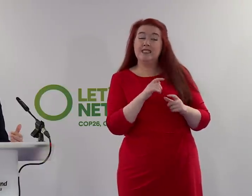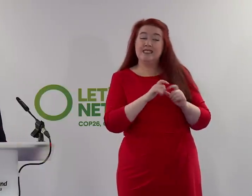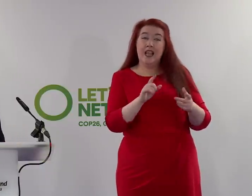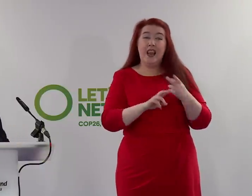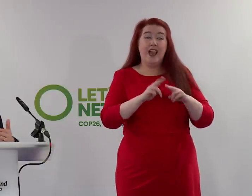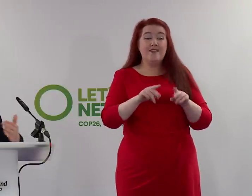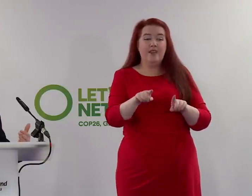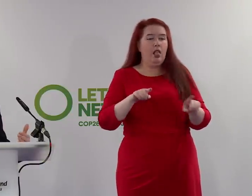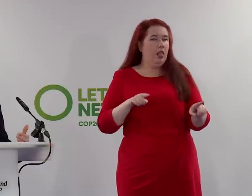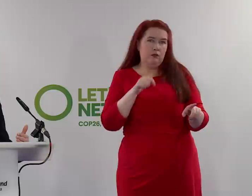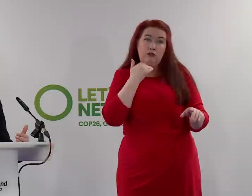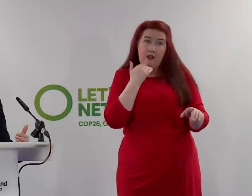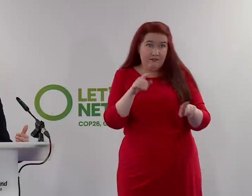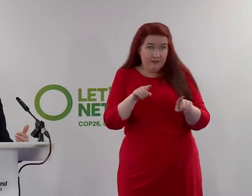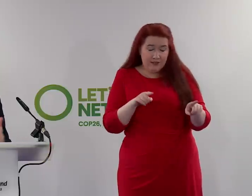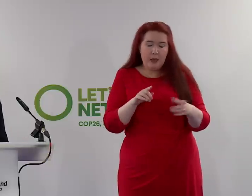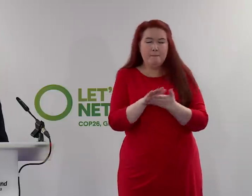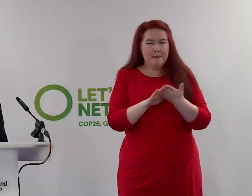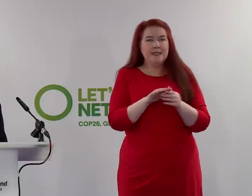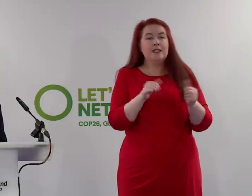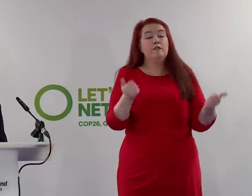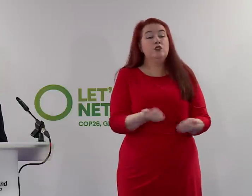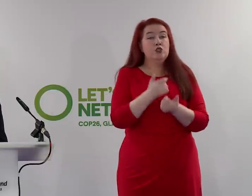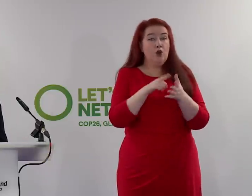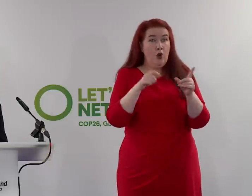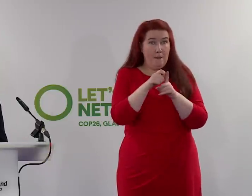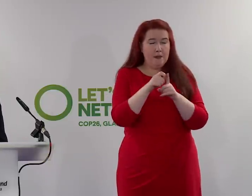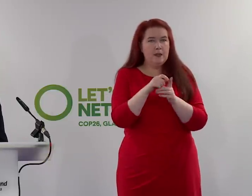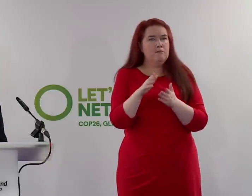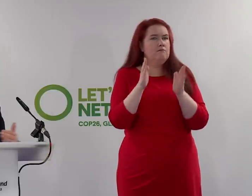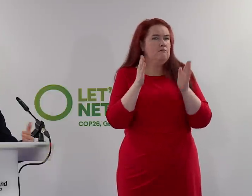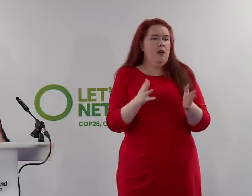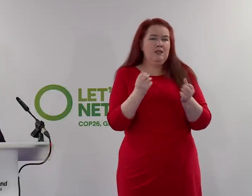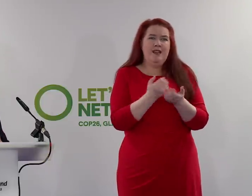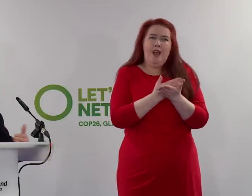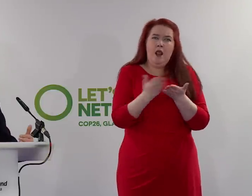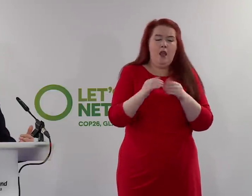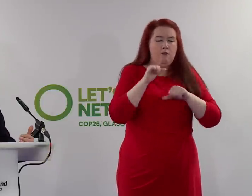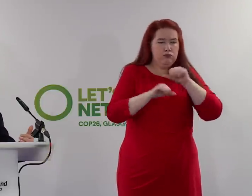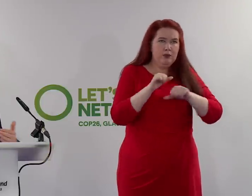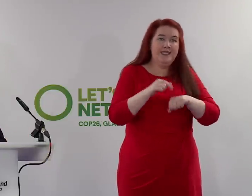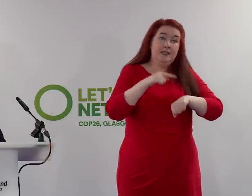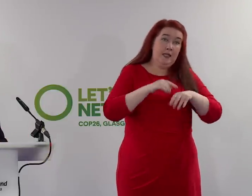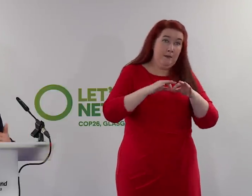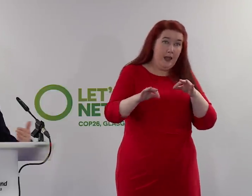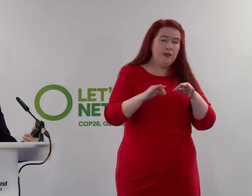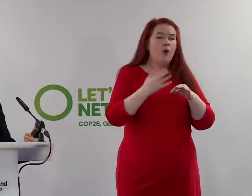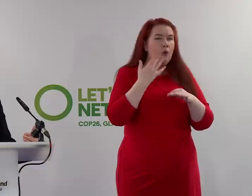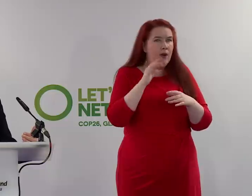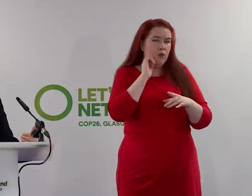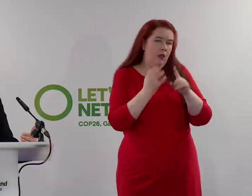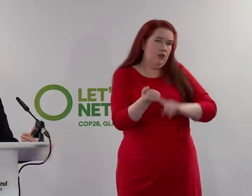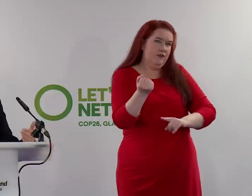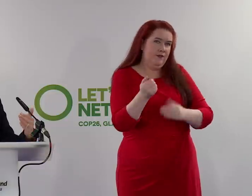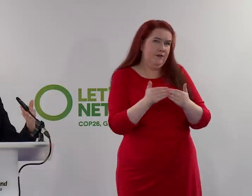filled, we've got to come out of COP with what is a clear process and time scale for doing the remainder